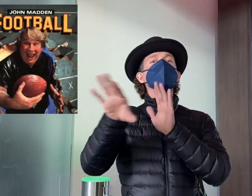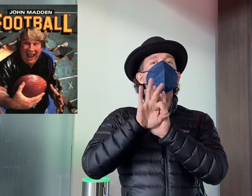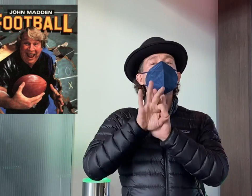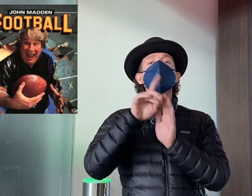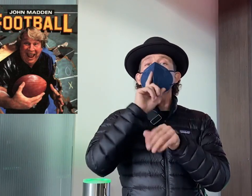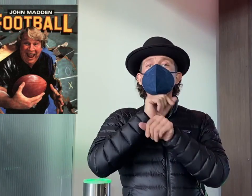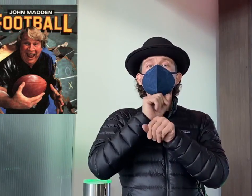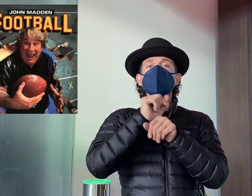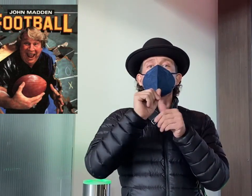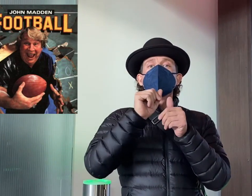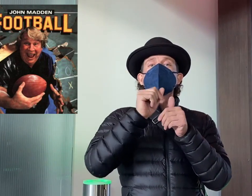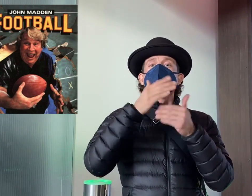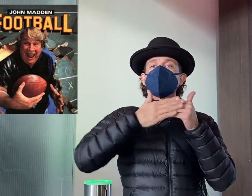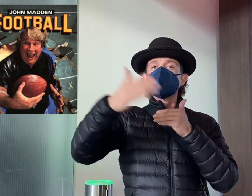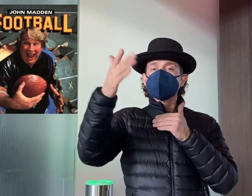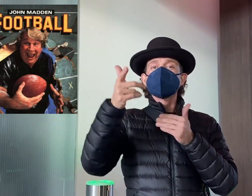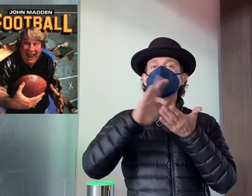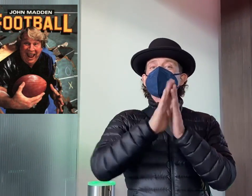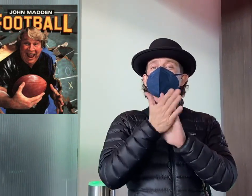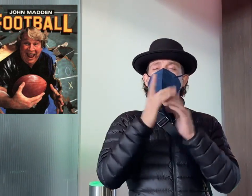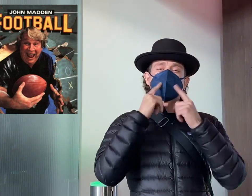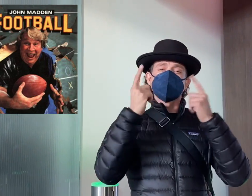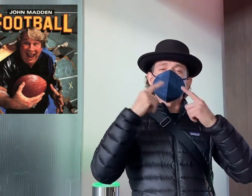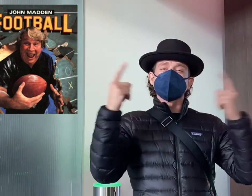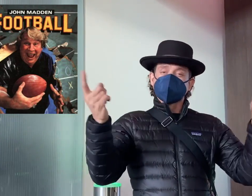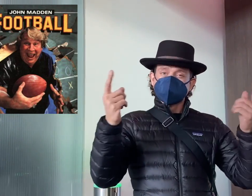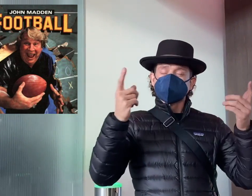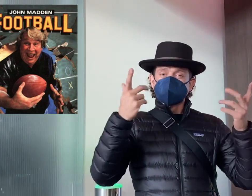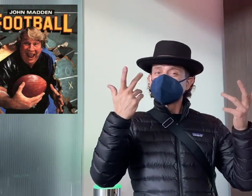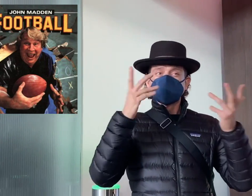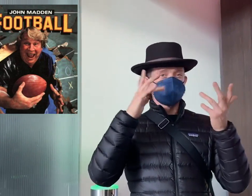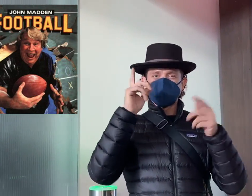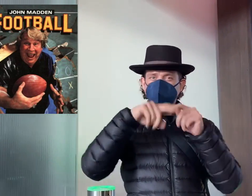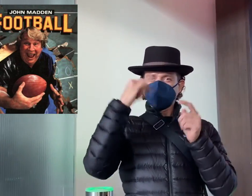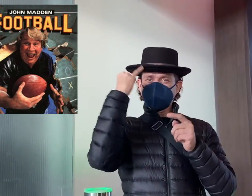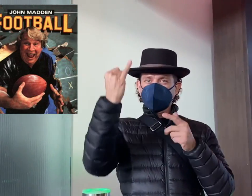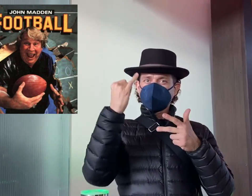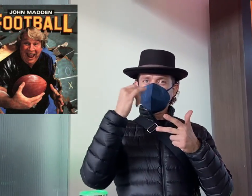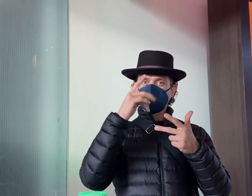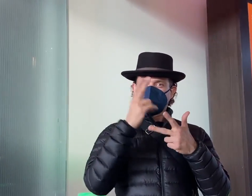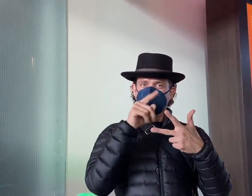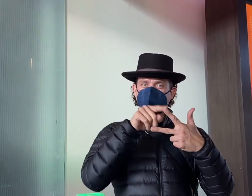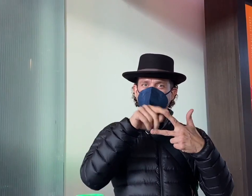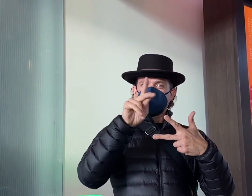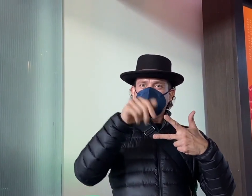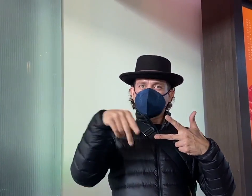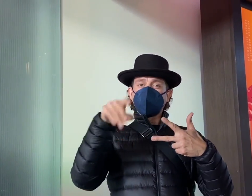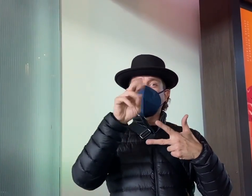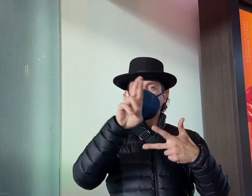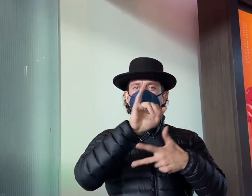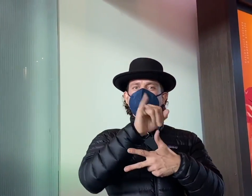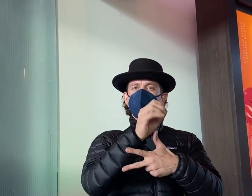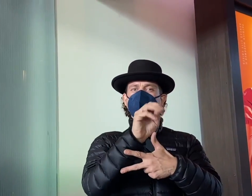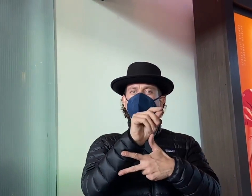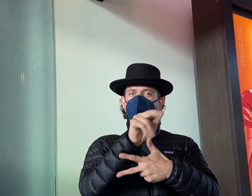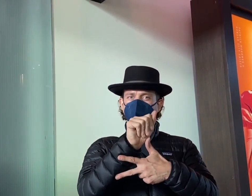Madden, and the game went on to unbridled success. Can you imagine if it had been either Kapp or Montana instead?